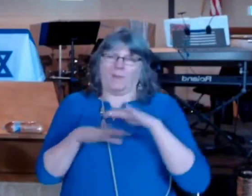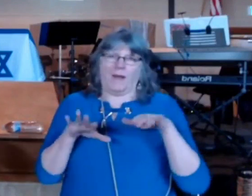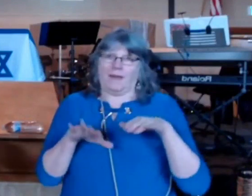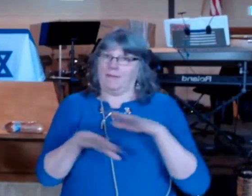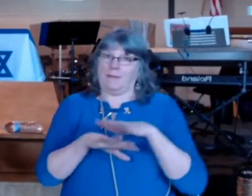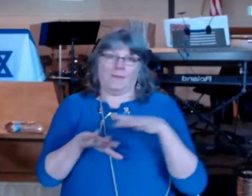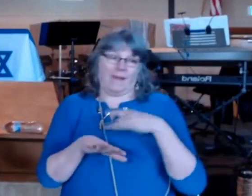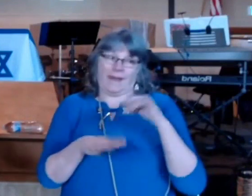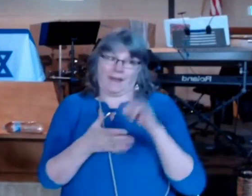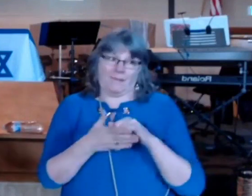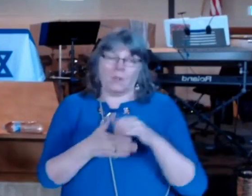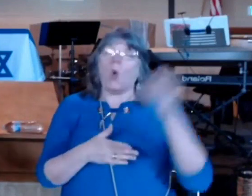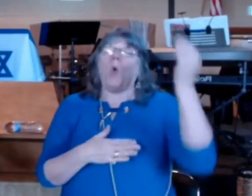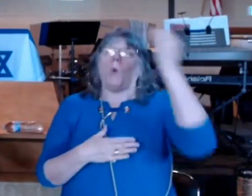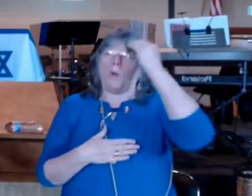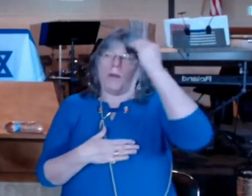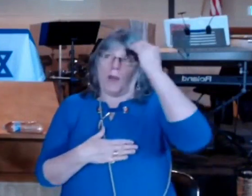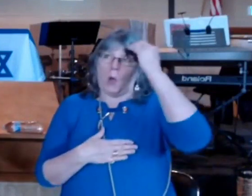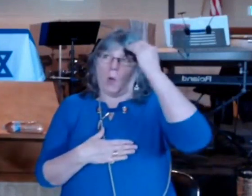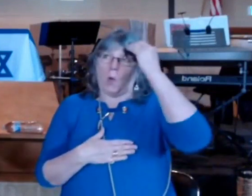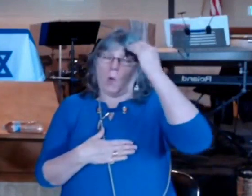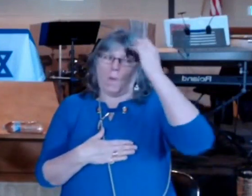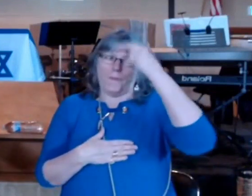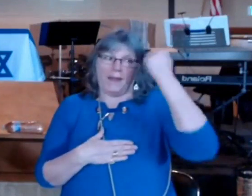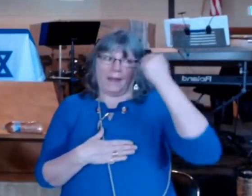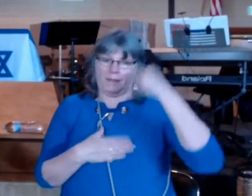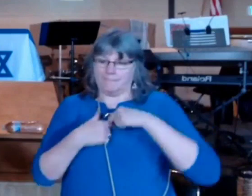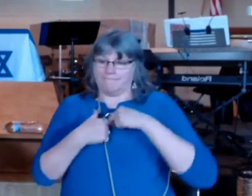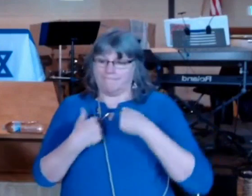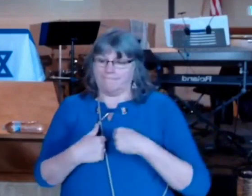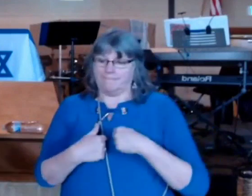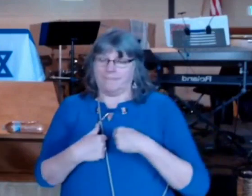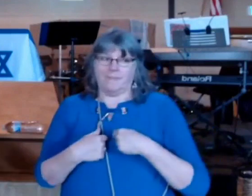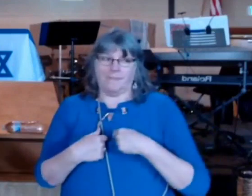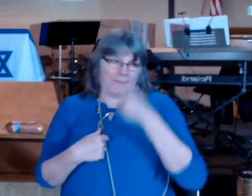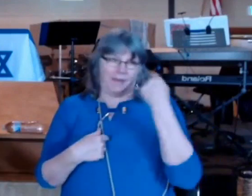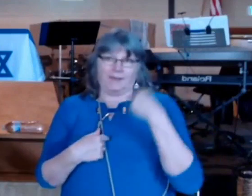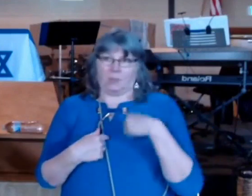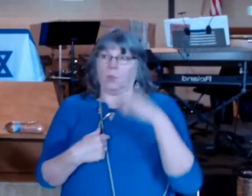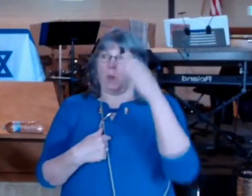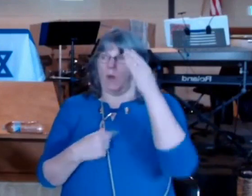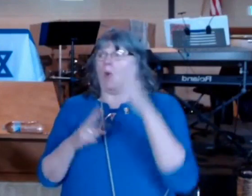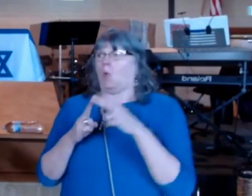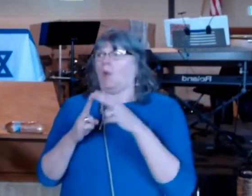we know about them because they're familiar to us